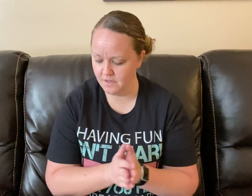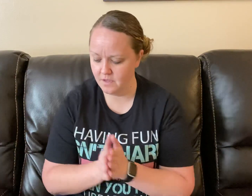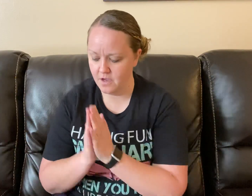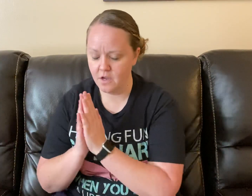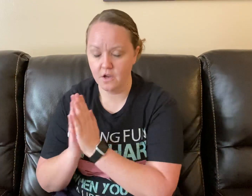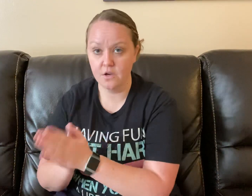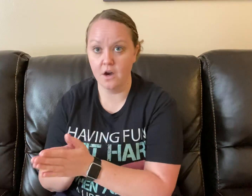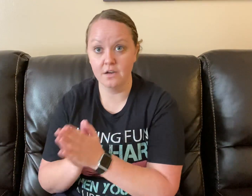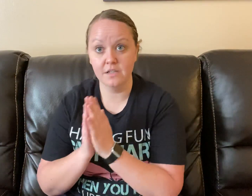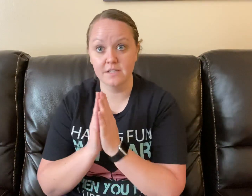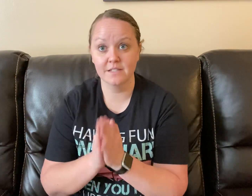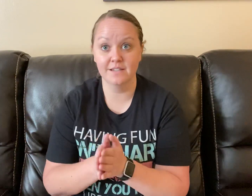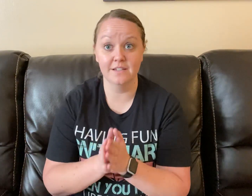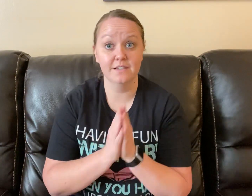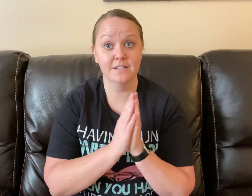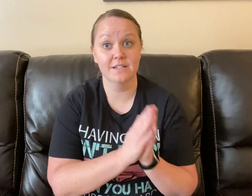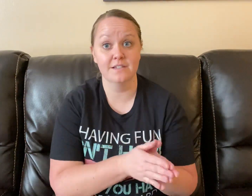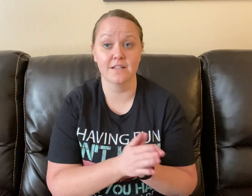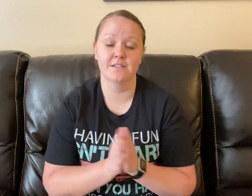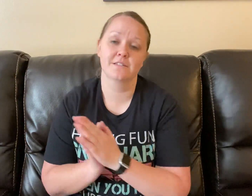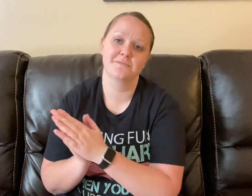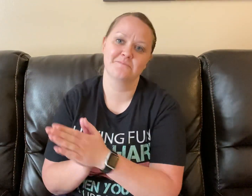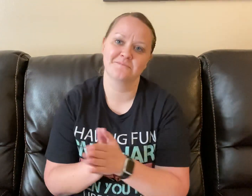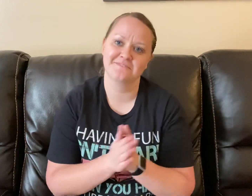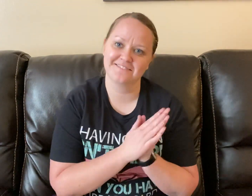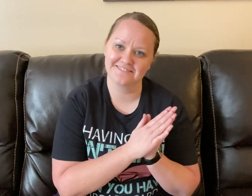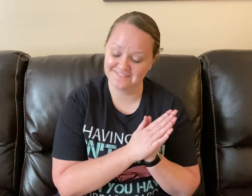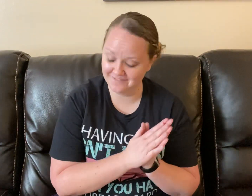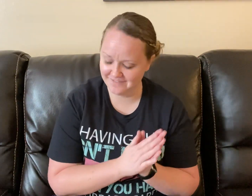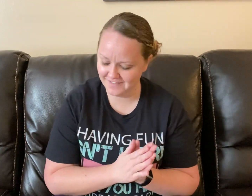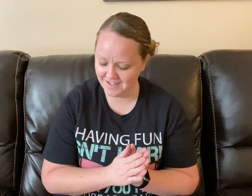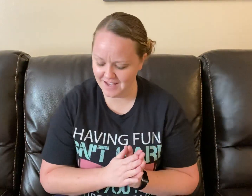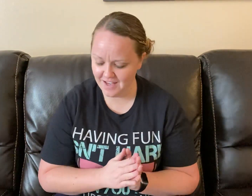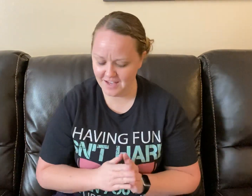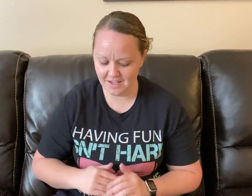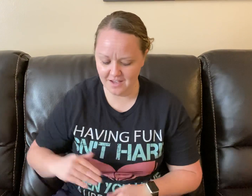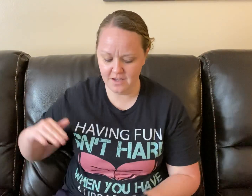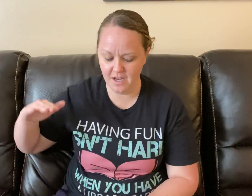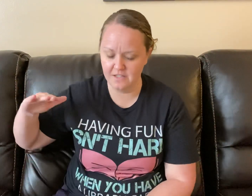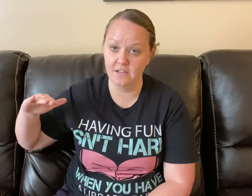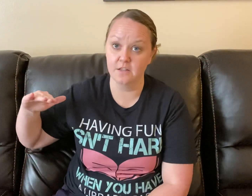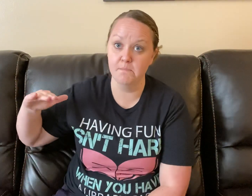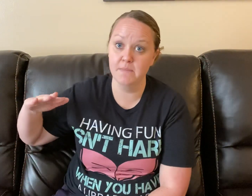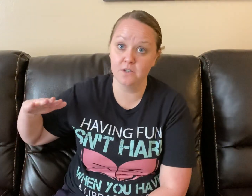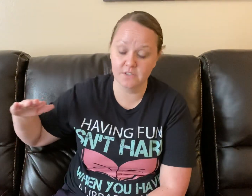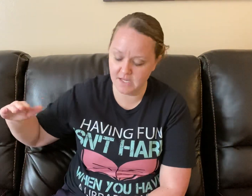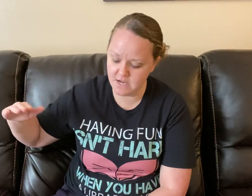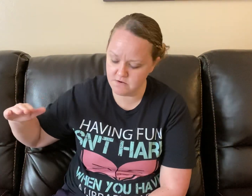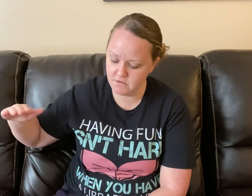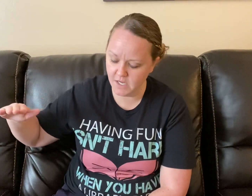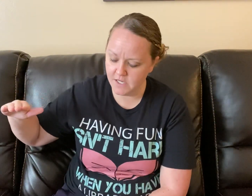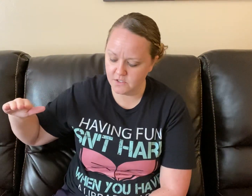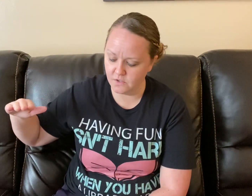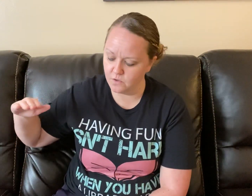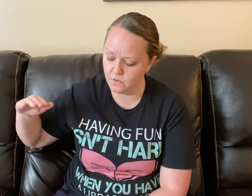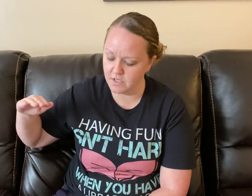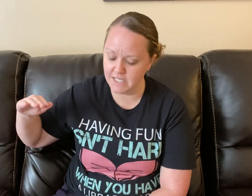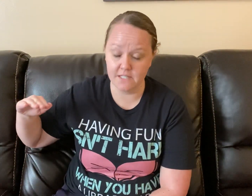Con-ti-nant. Okay. Isolating the middle sound. So the word is